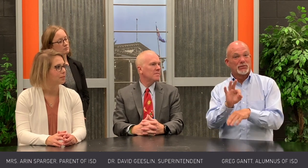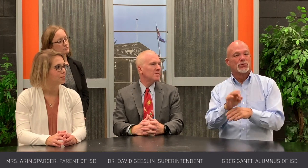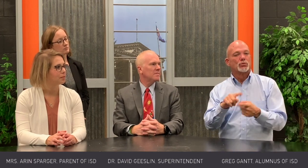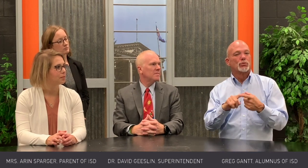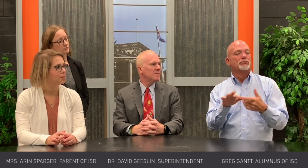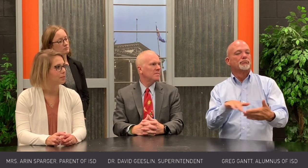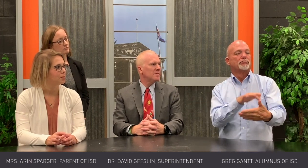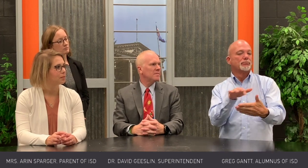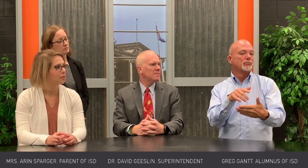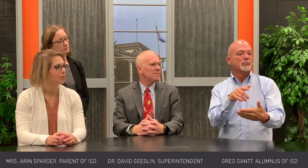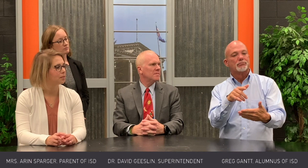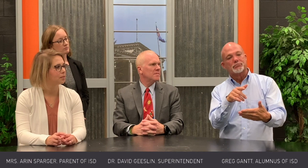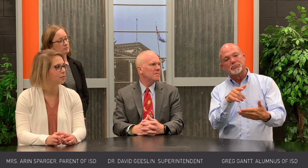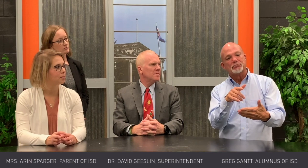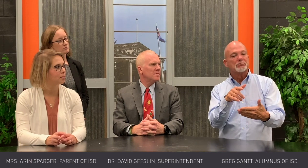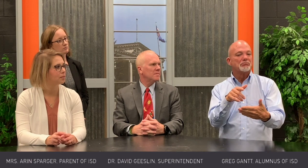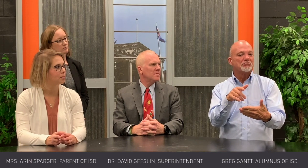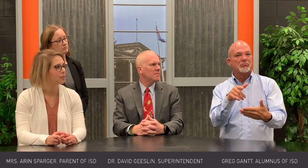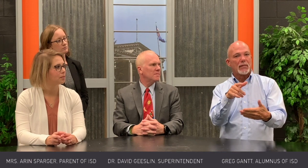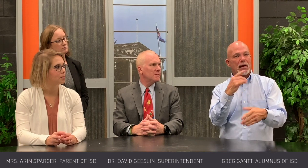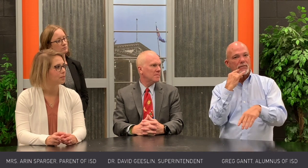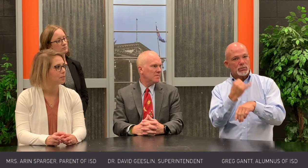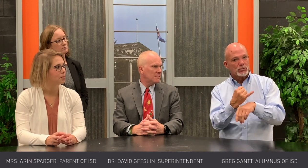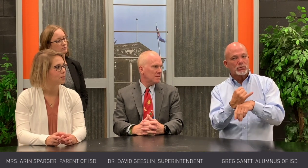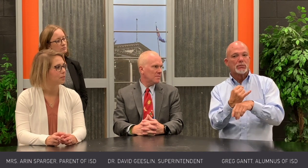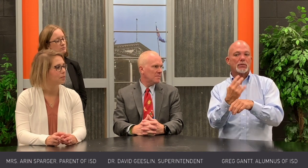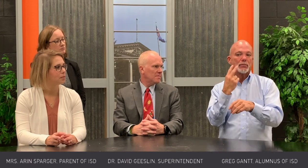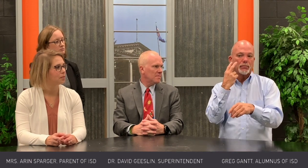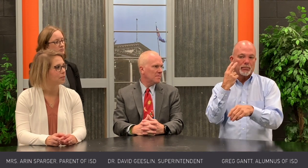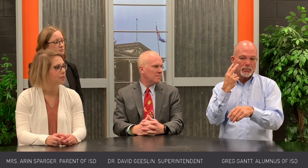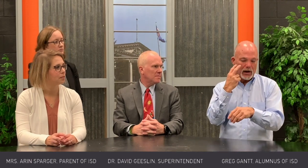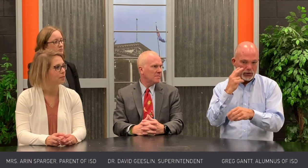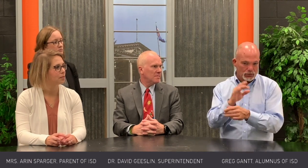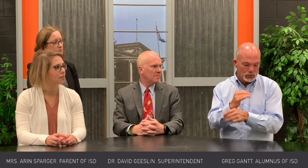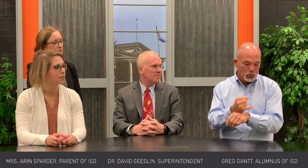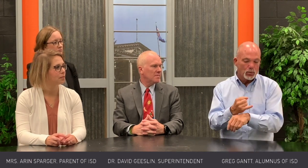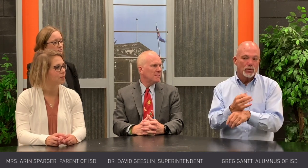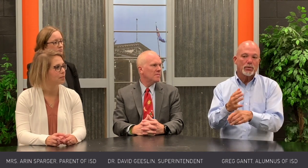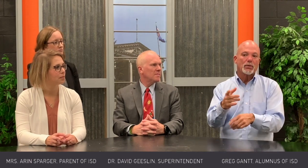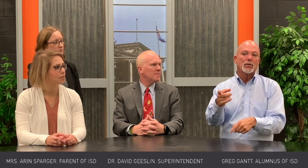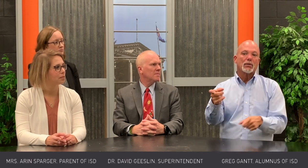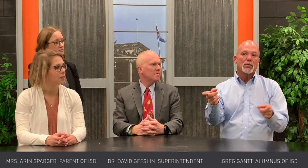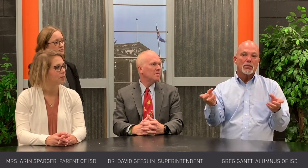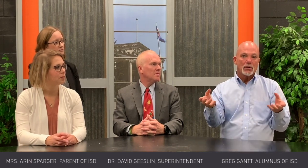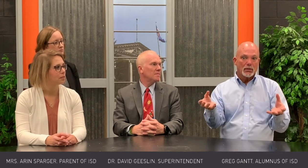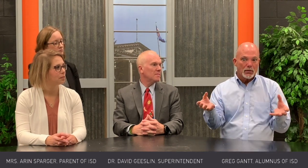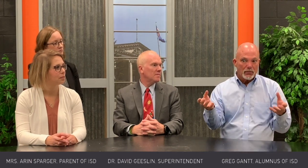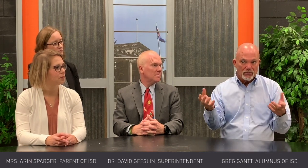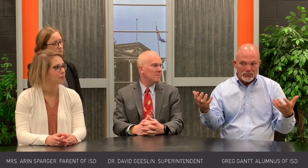study the combining of the two schools and the possible change in location for either or both schools